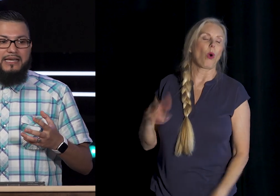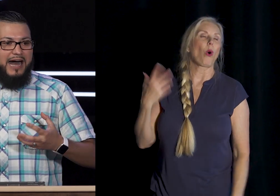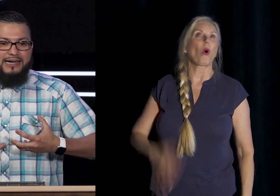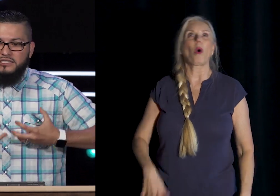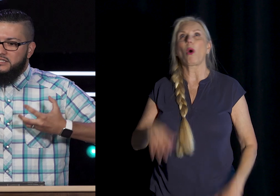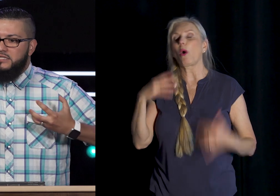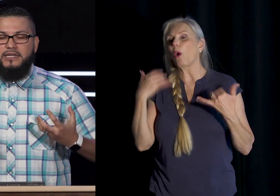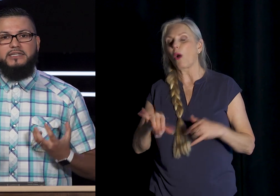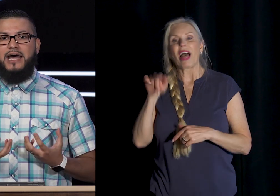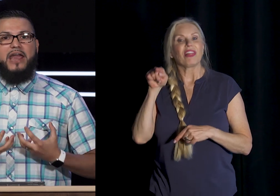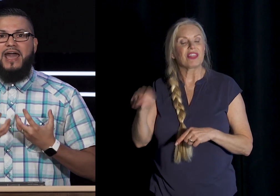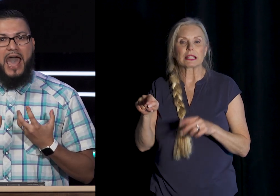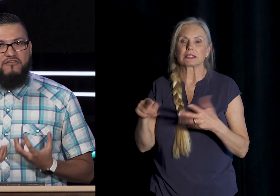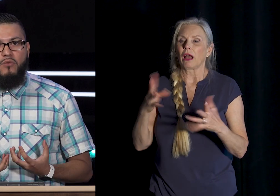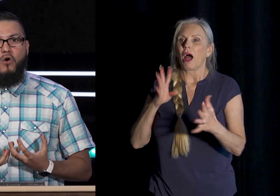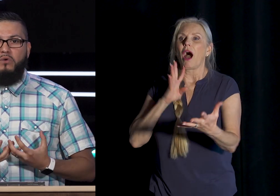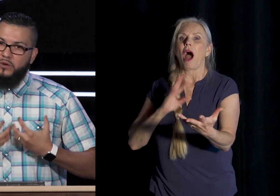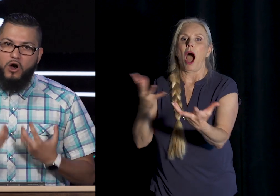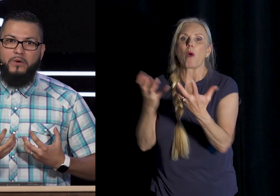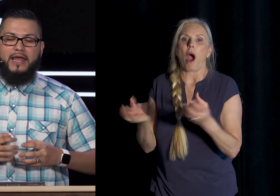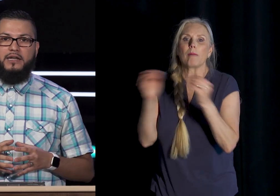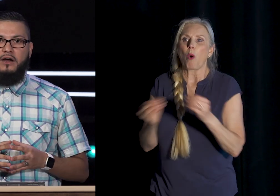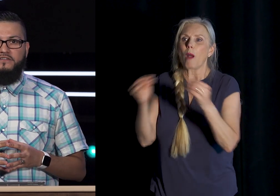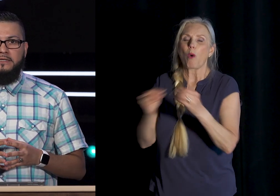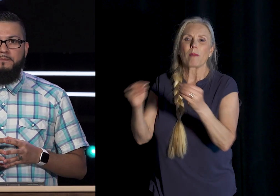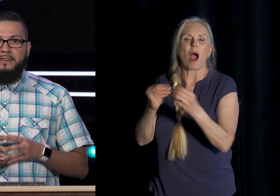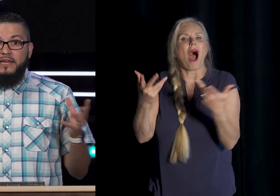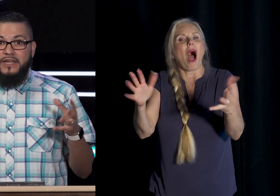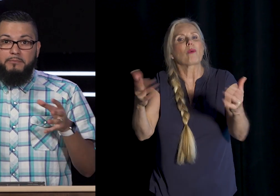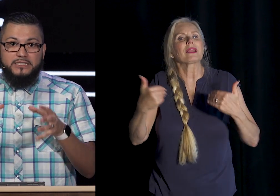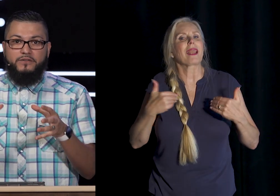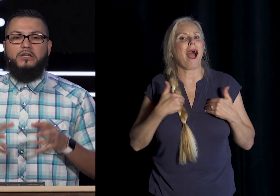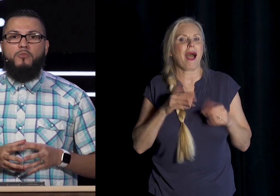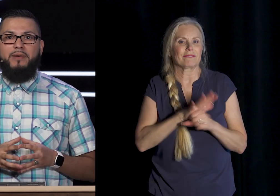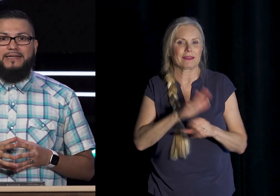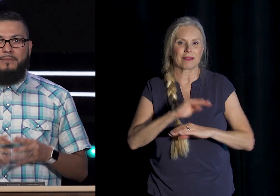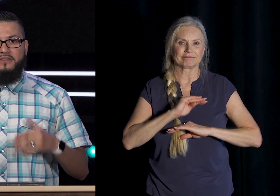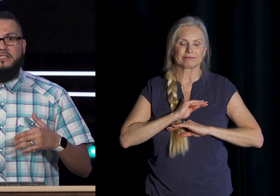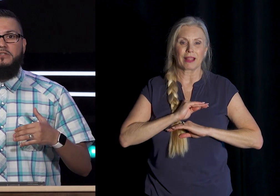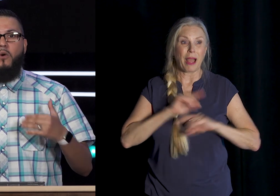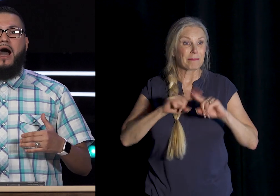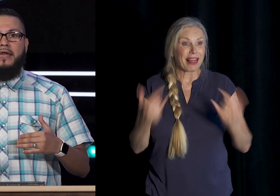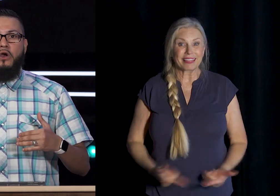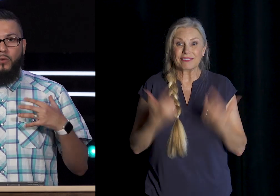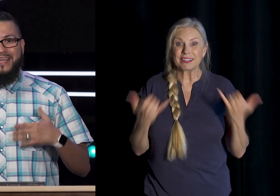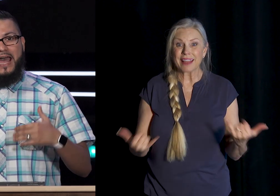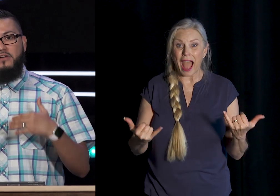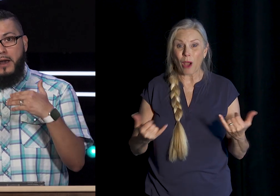unceasing Desire to have More when we Already had enough Living in the midst Of a global pandemic This is why We can have A